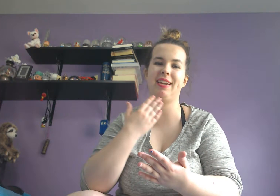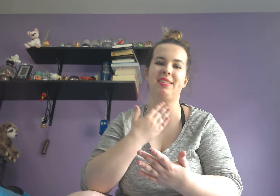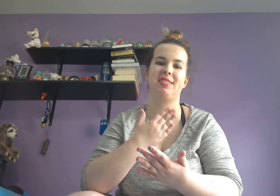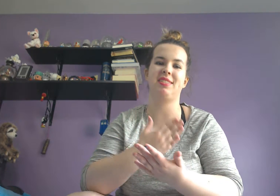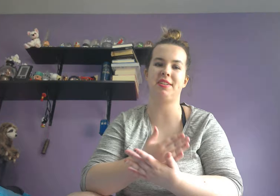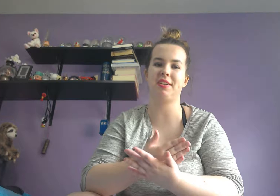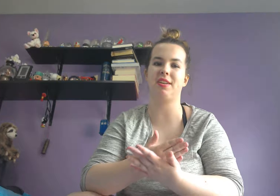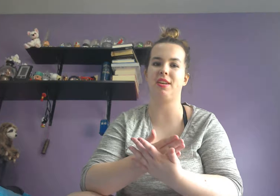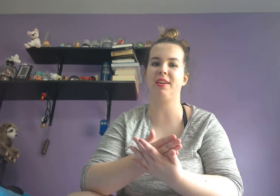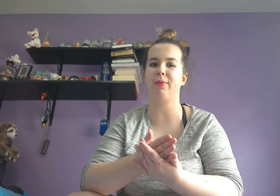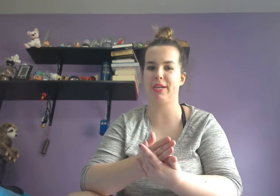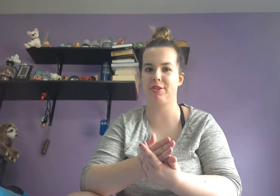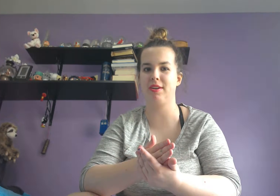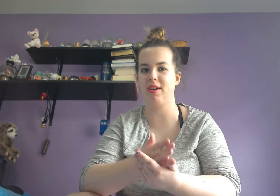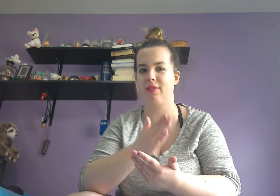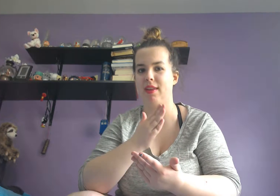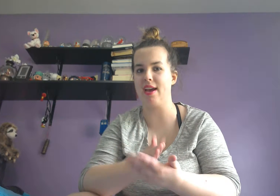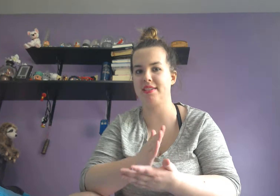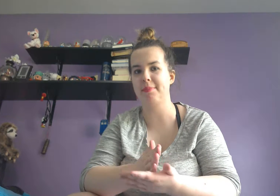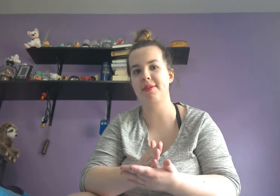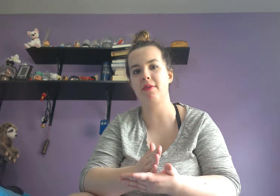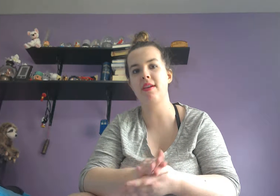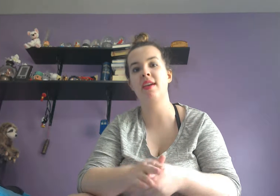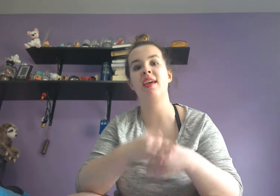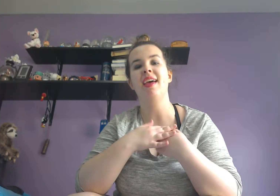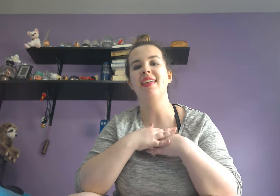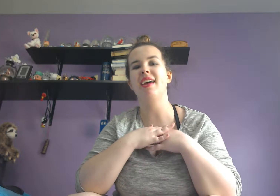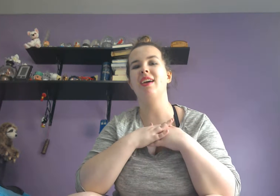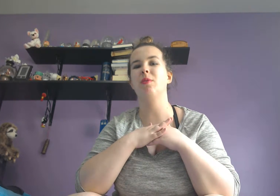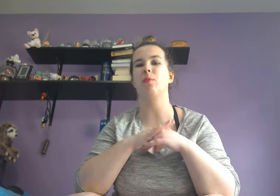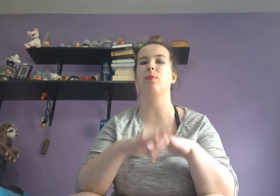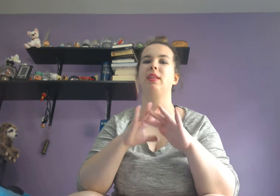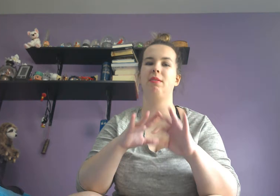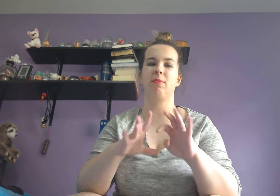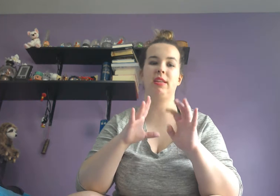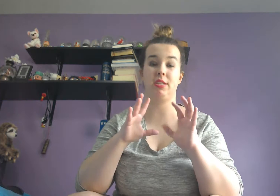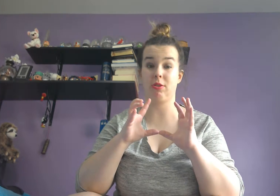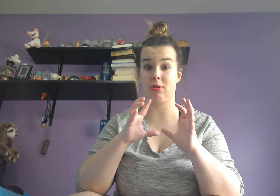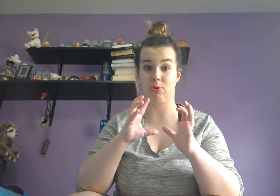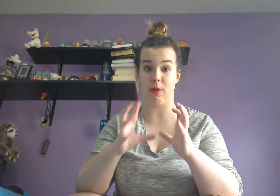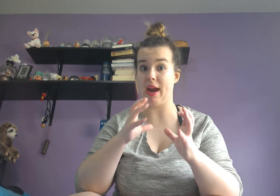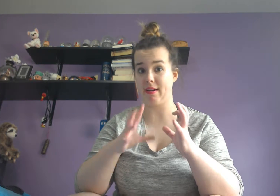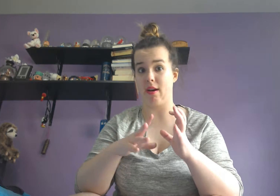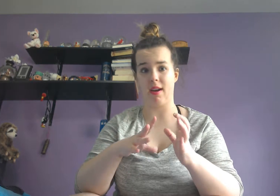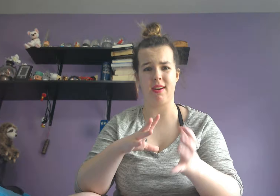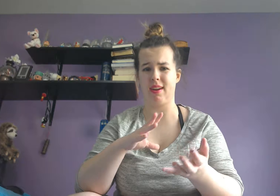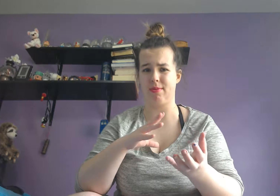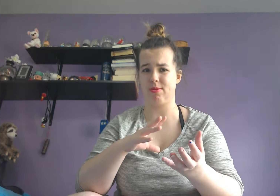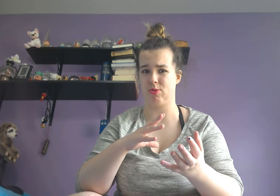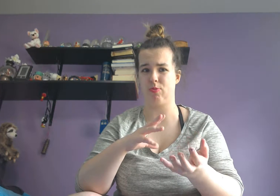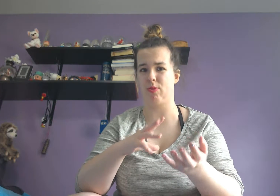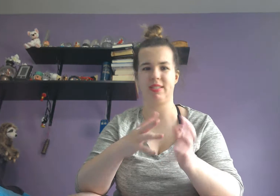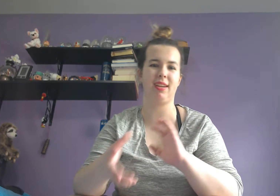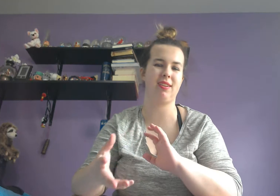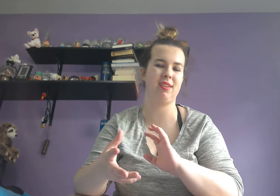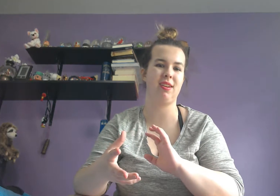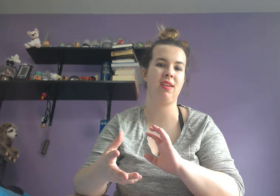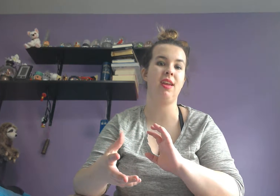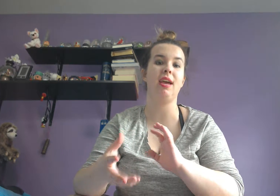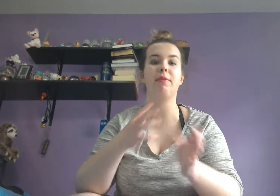it's such a continuation of the last episode that it really, really sort of dragged on and just wasn't, it was